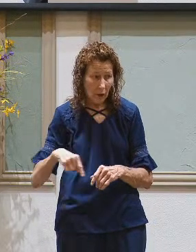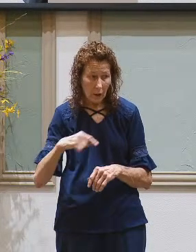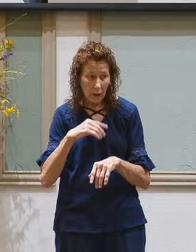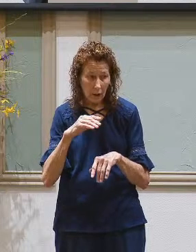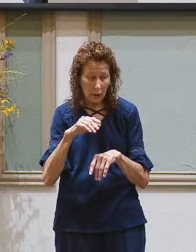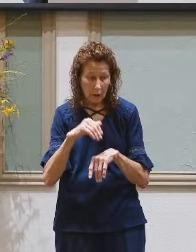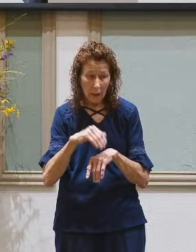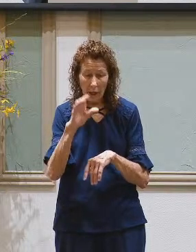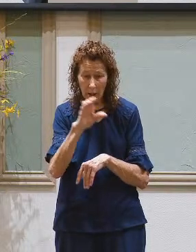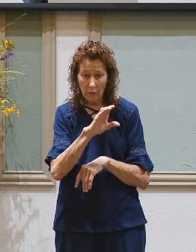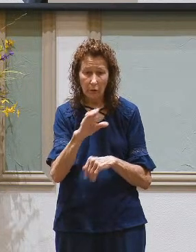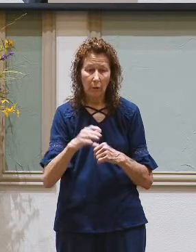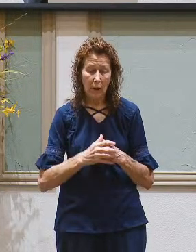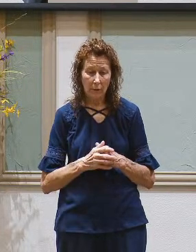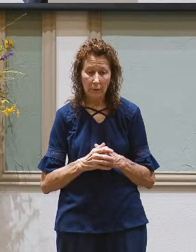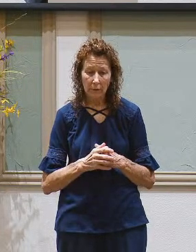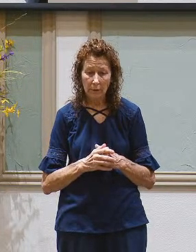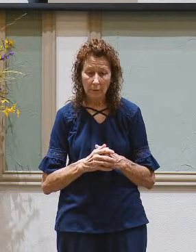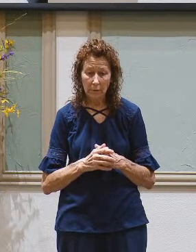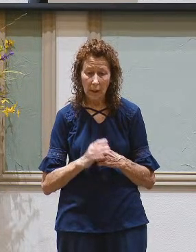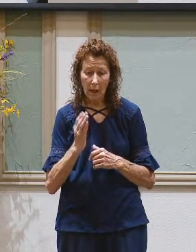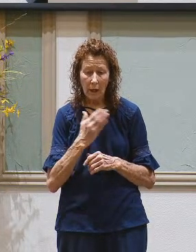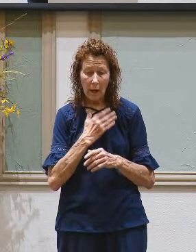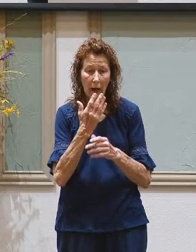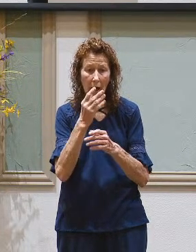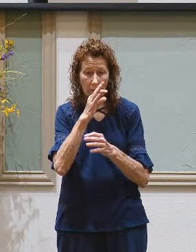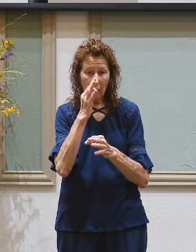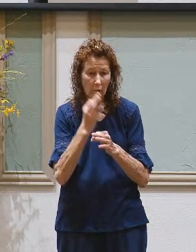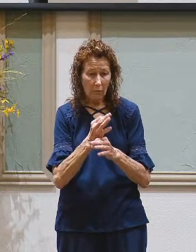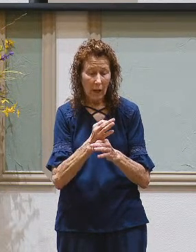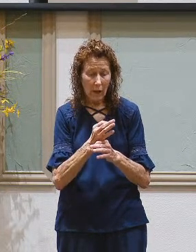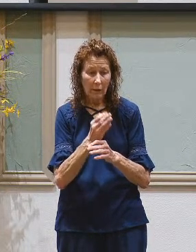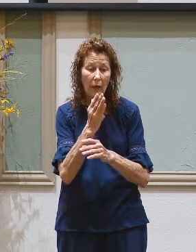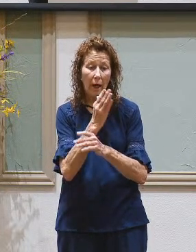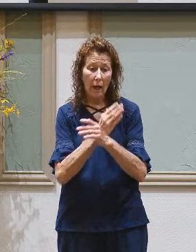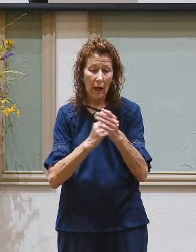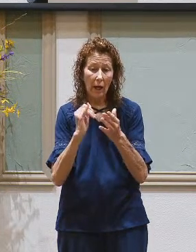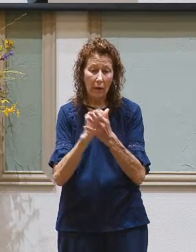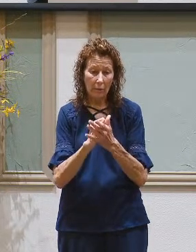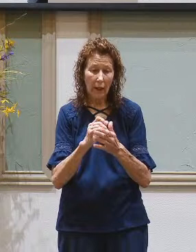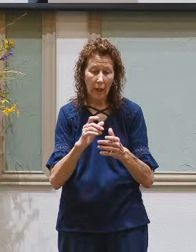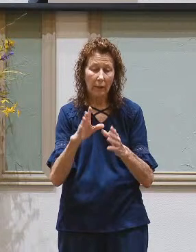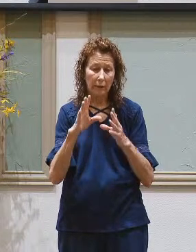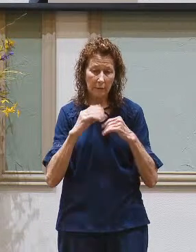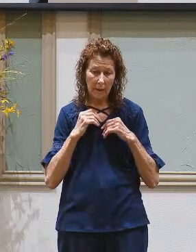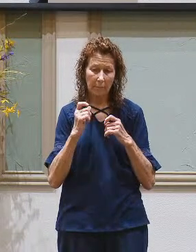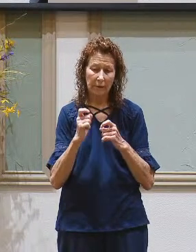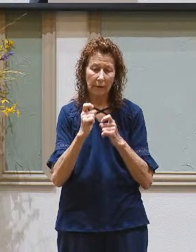cross our faith is simply the hand that takes the gift